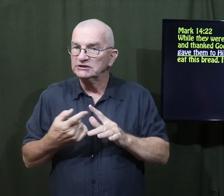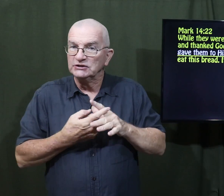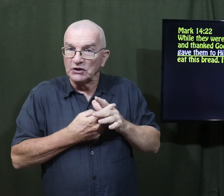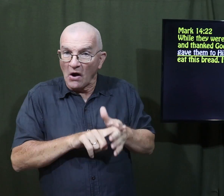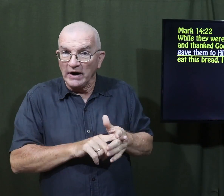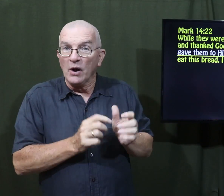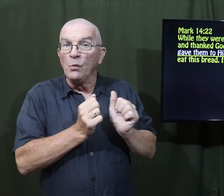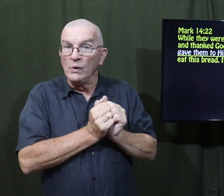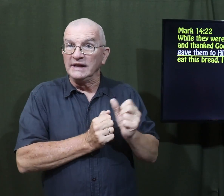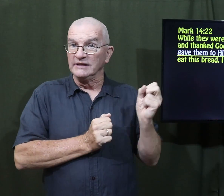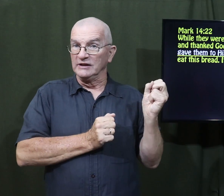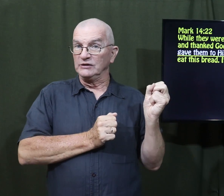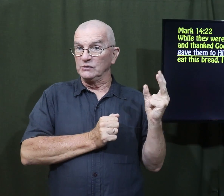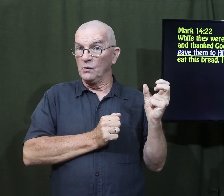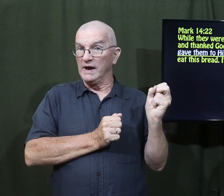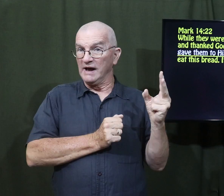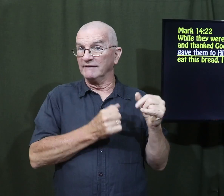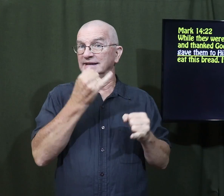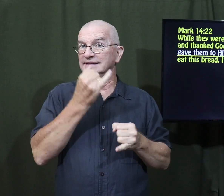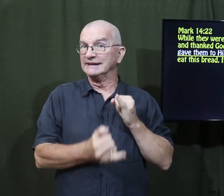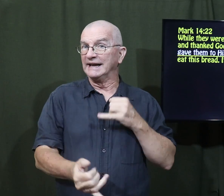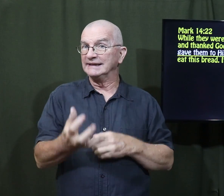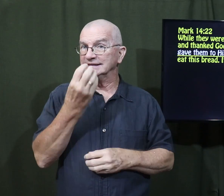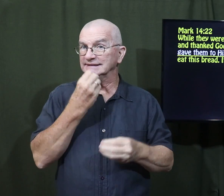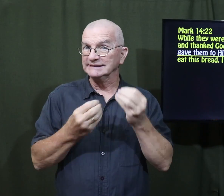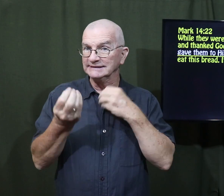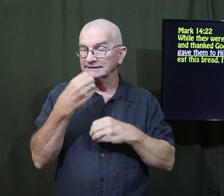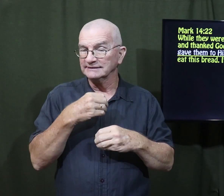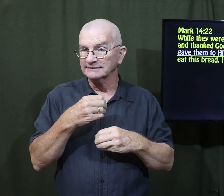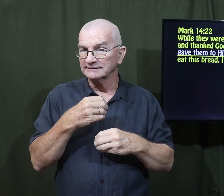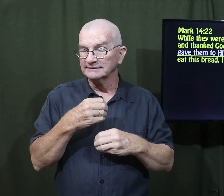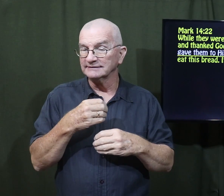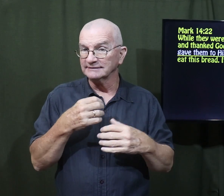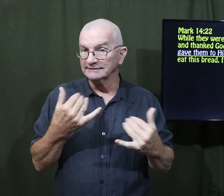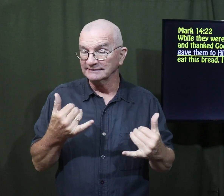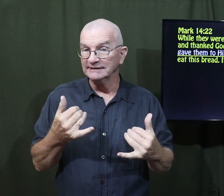It's an example for us to remember that what He did.